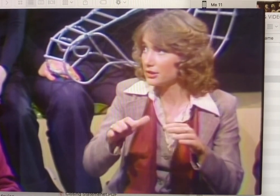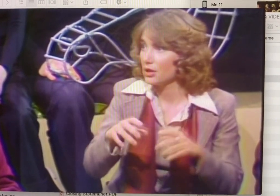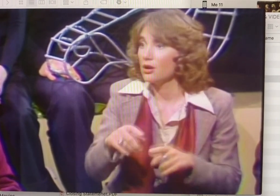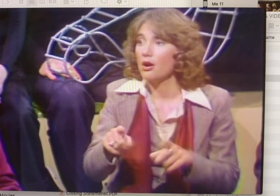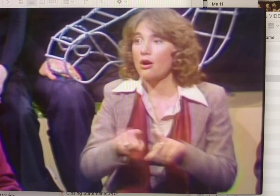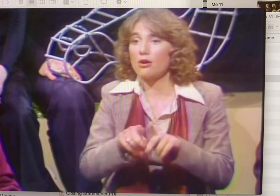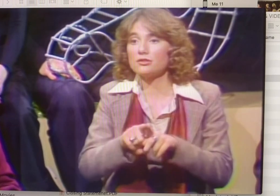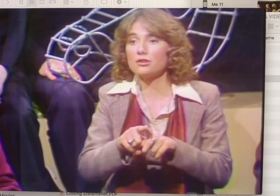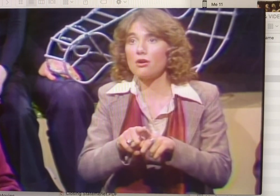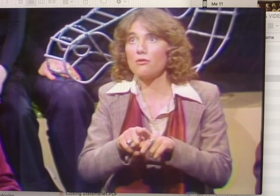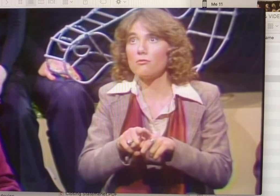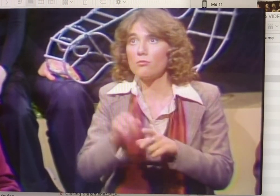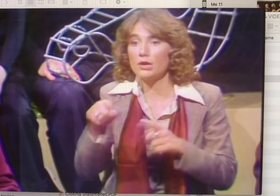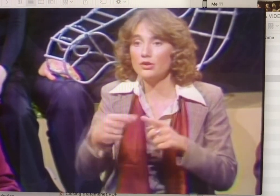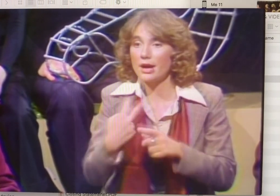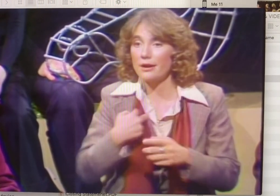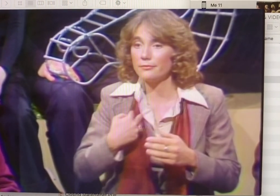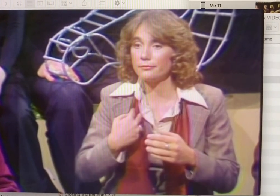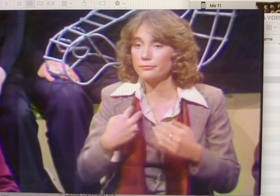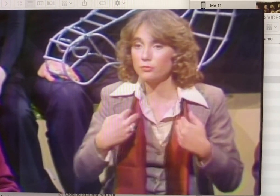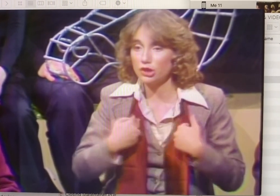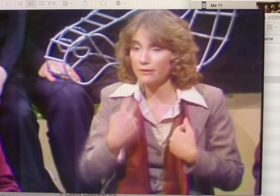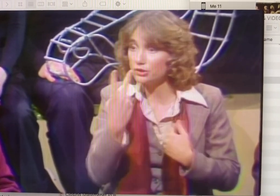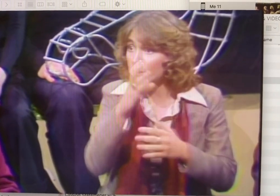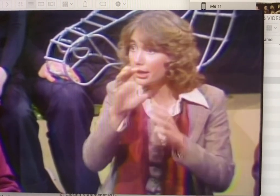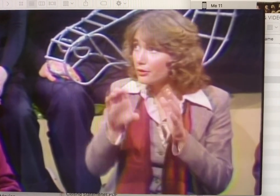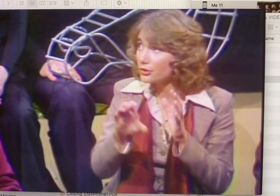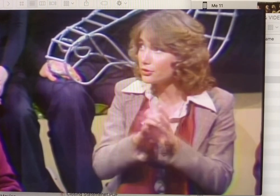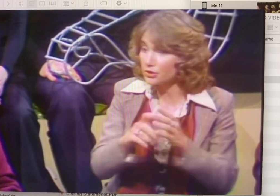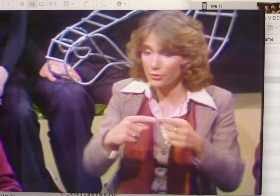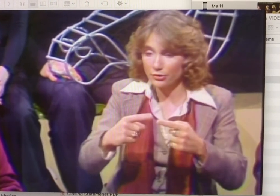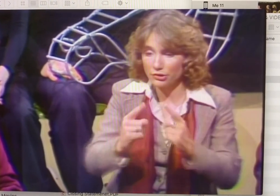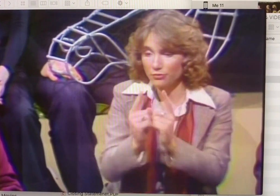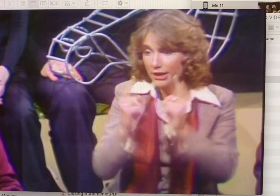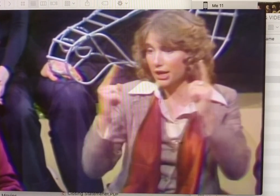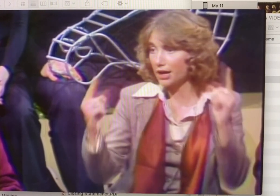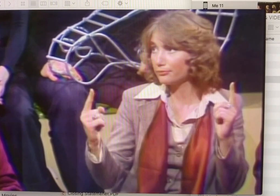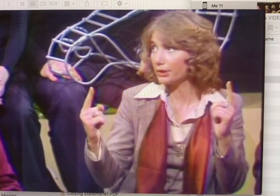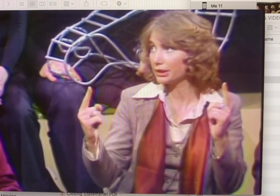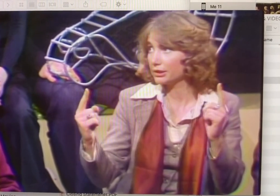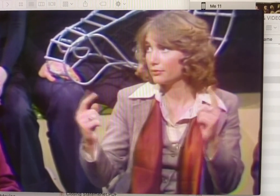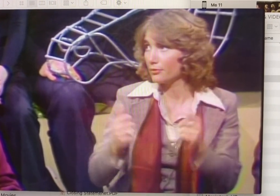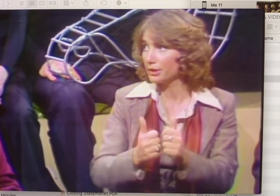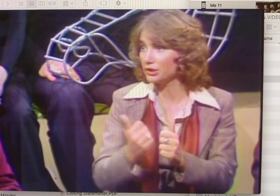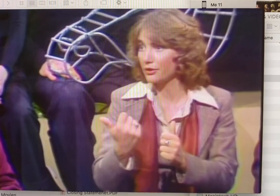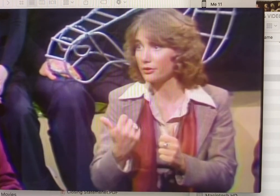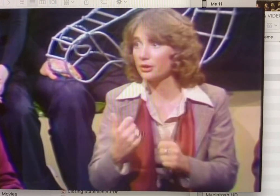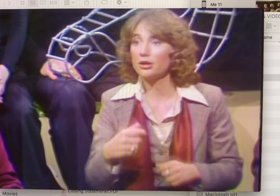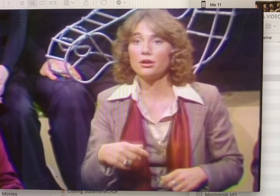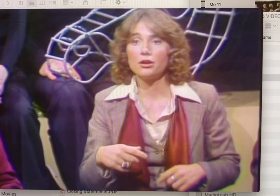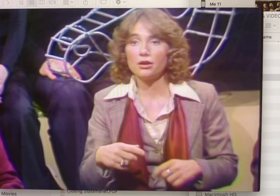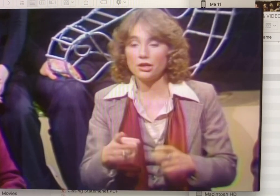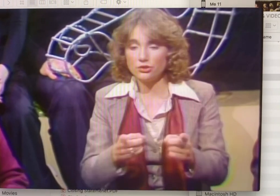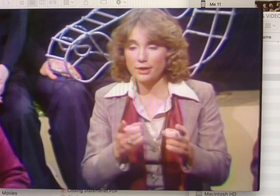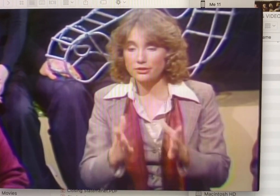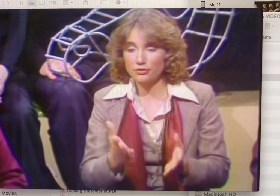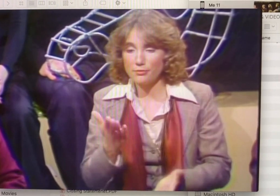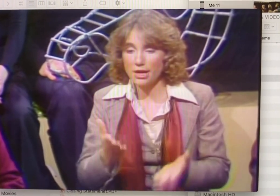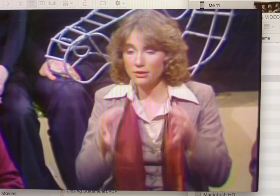Also, when you have two characters who are in direct conflict from each other, a director may